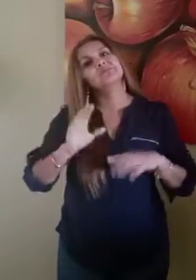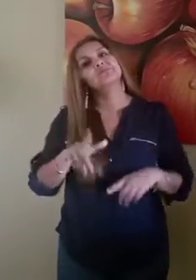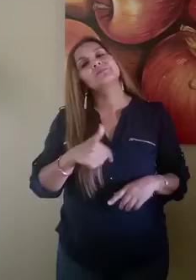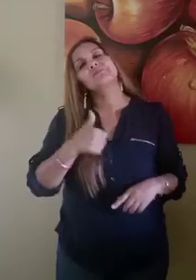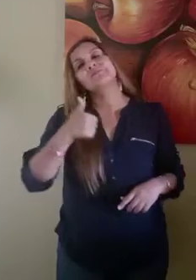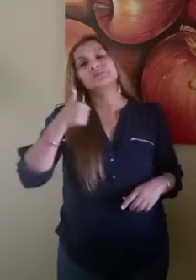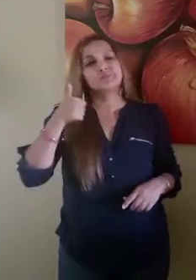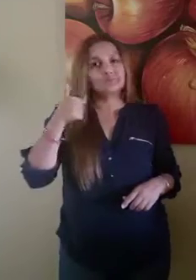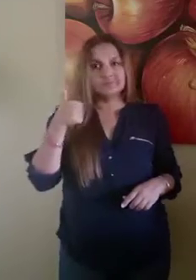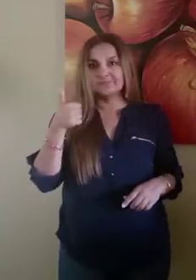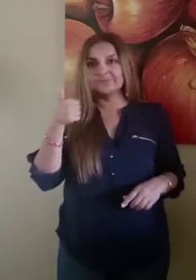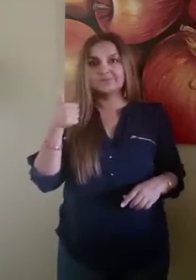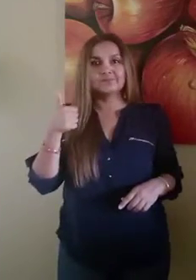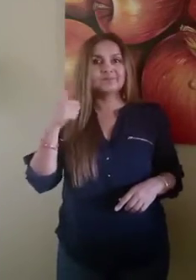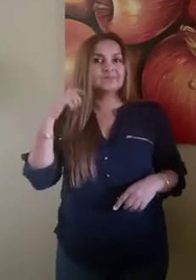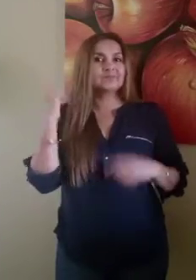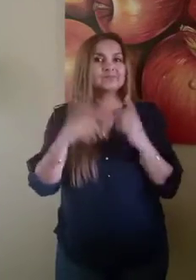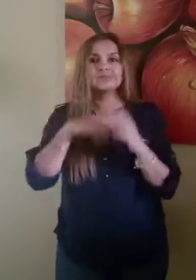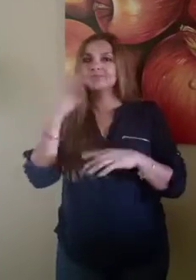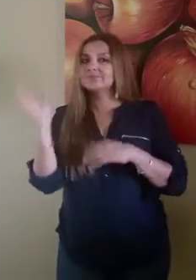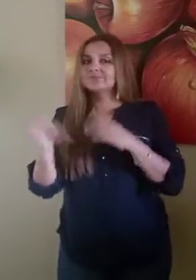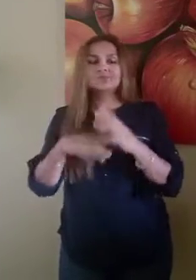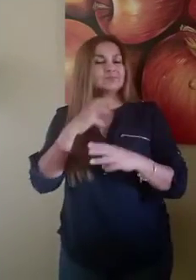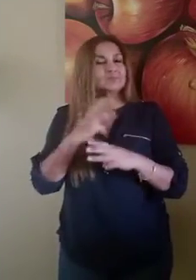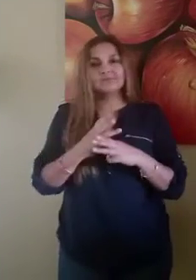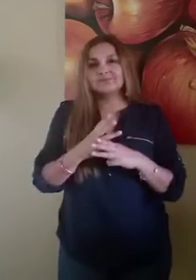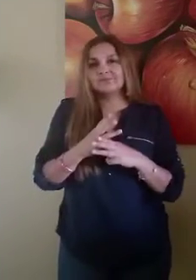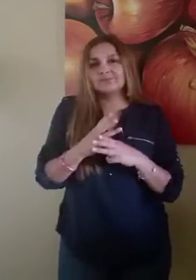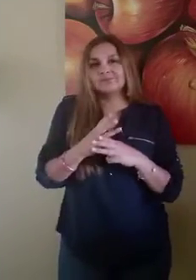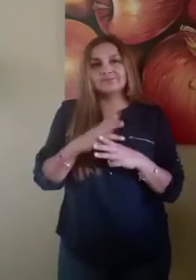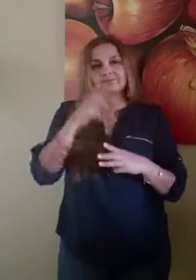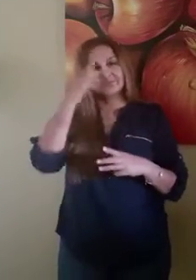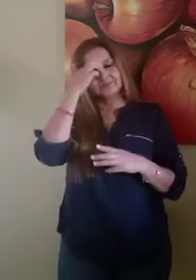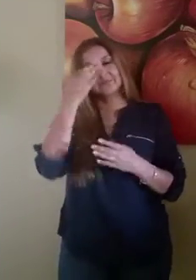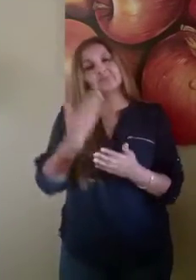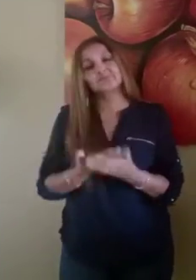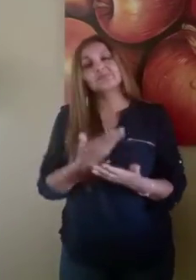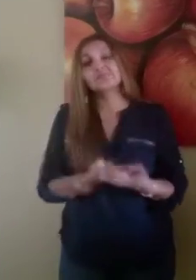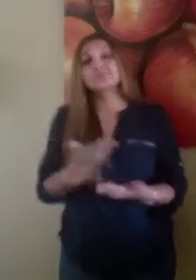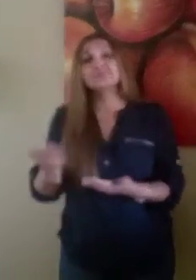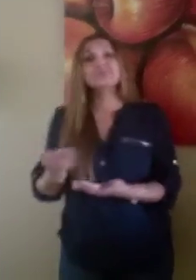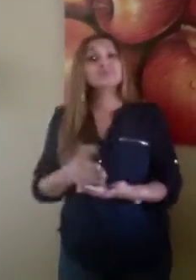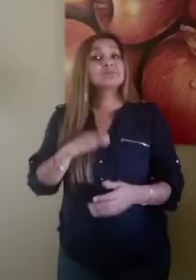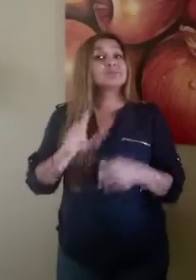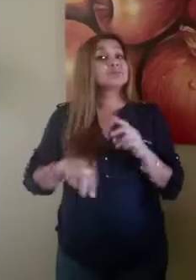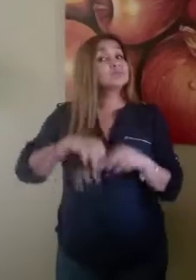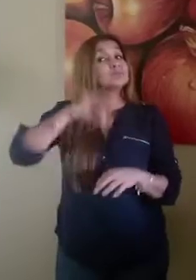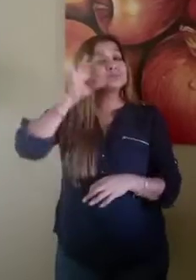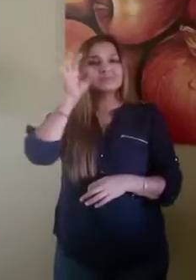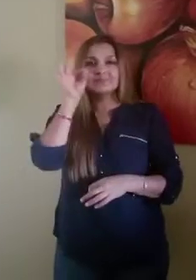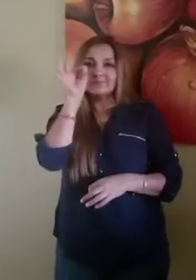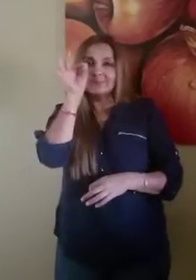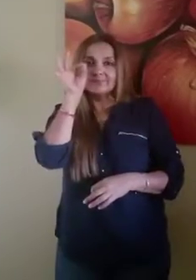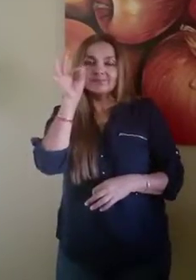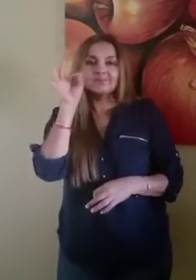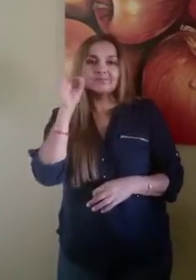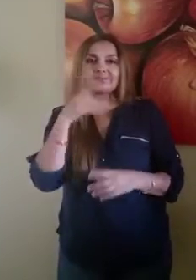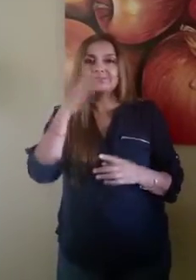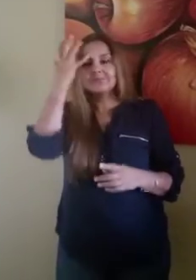else, he'll change the world for the good things he's fine. If